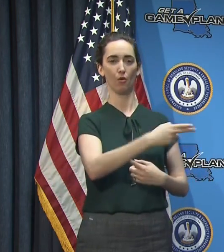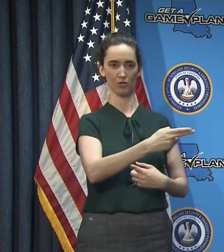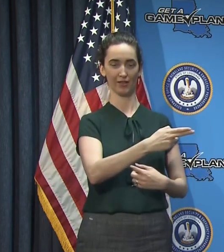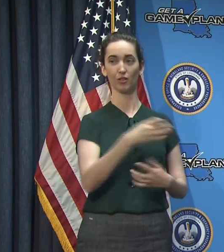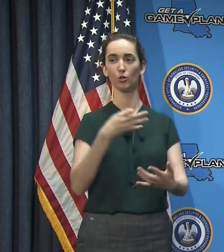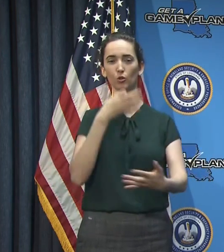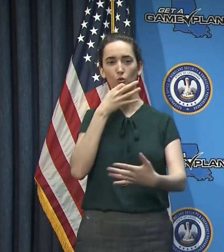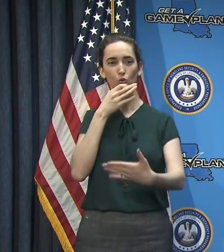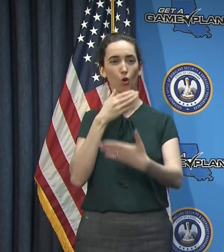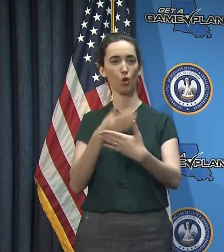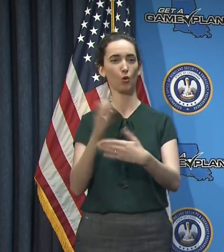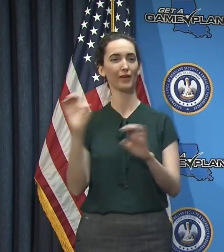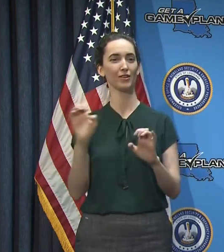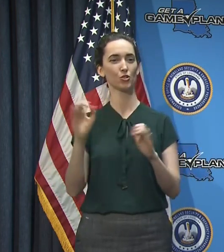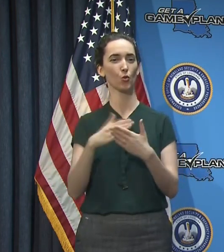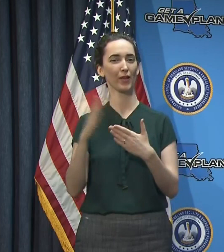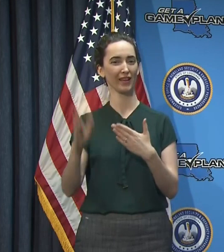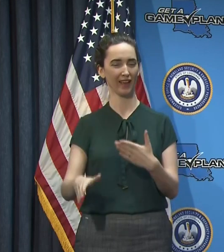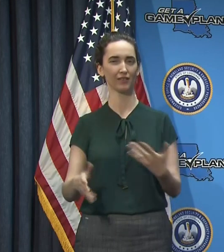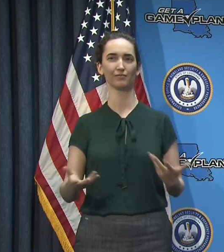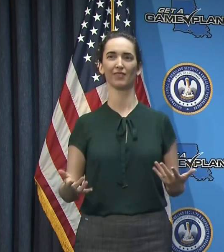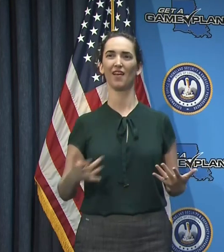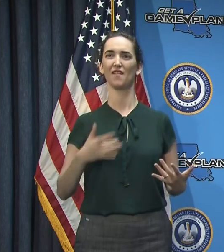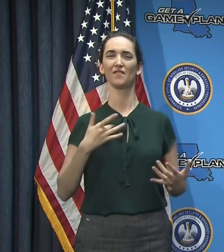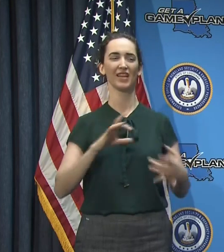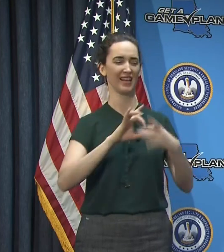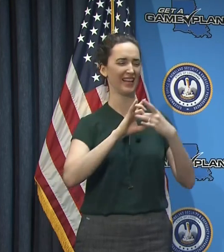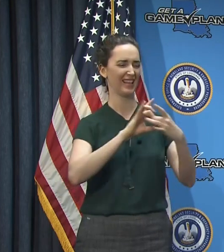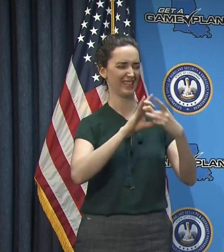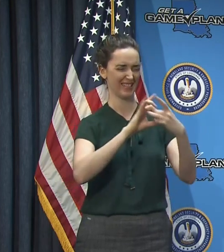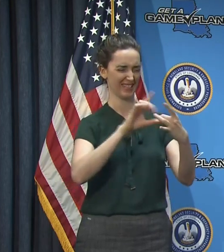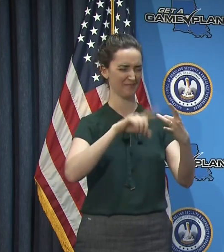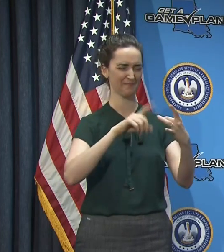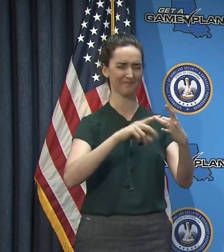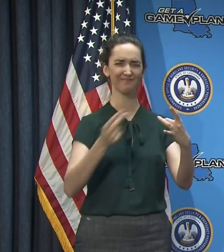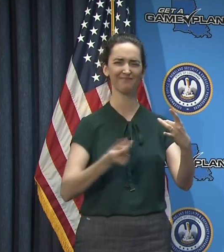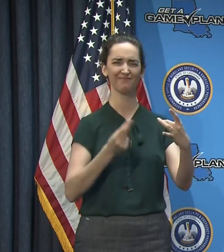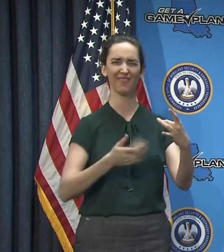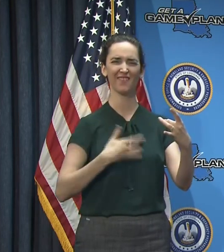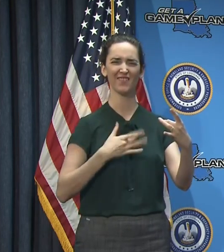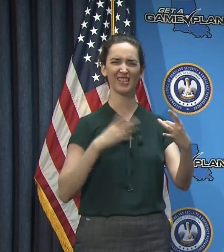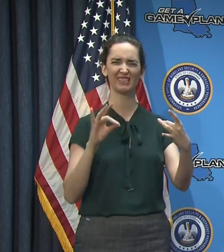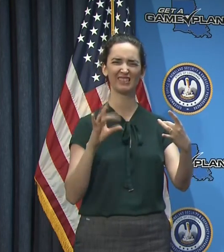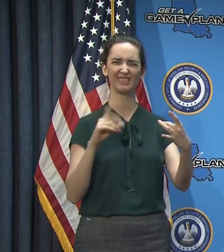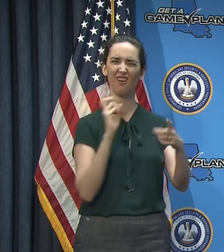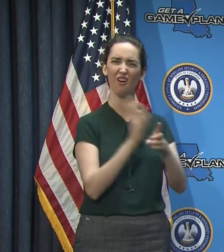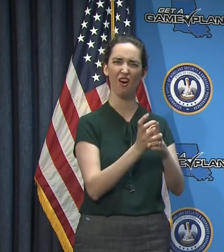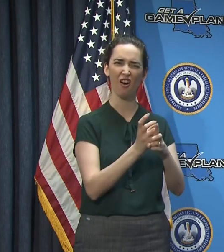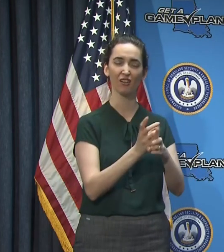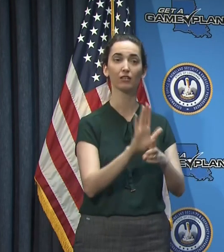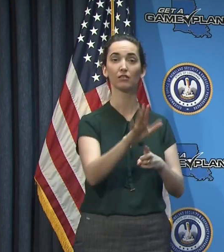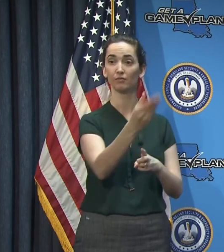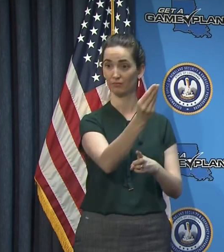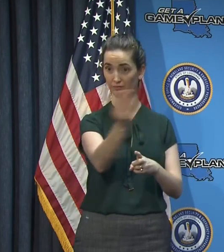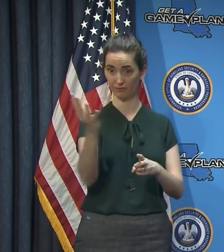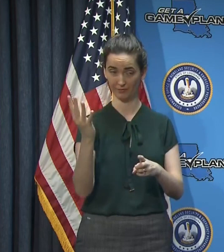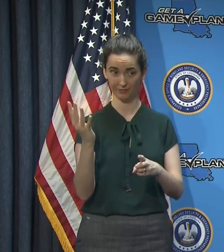it's a little hard to feel connected to each other, and so I wanted to share that